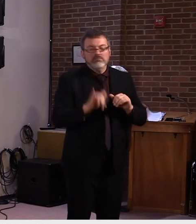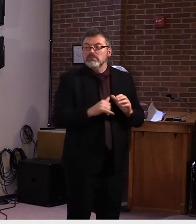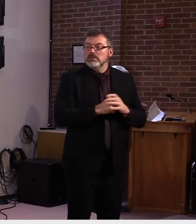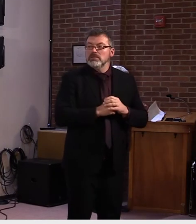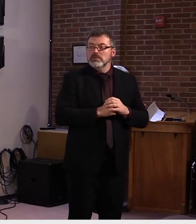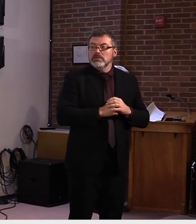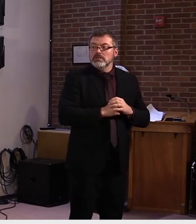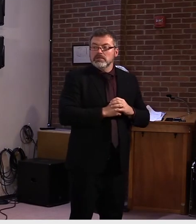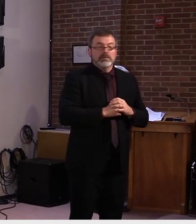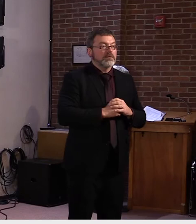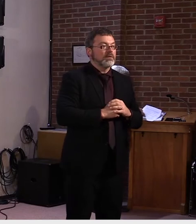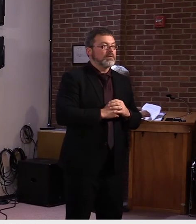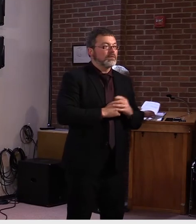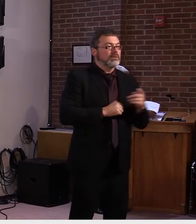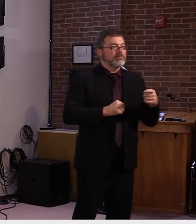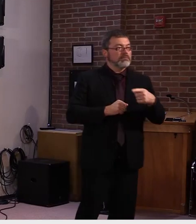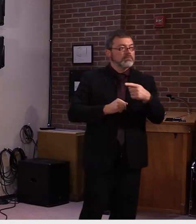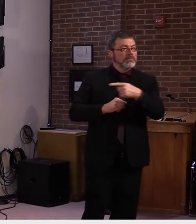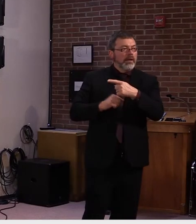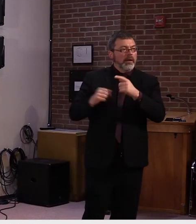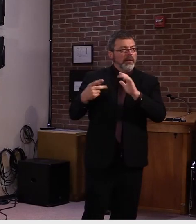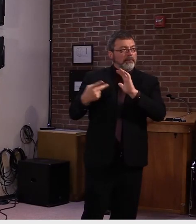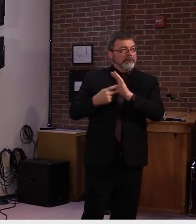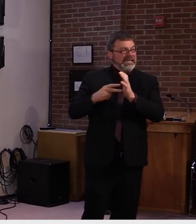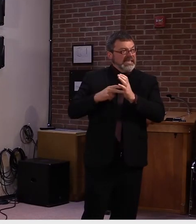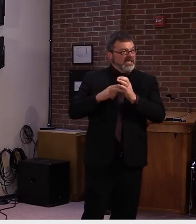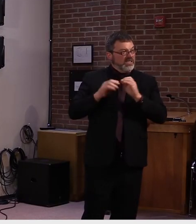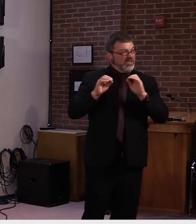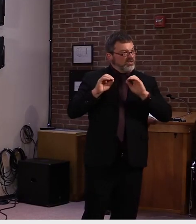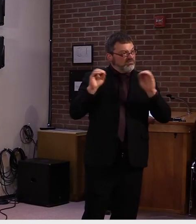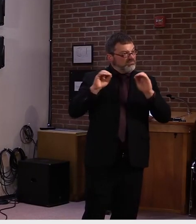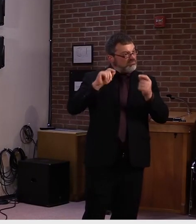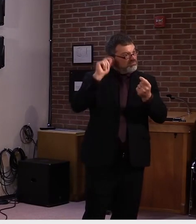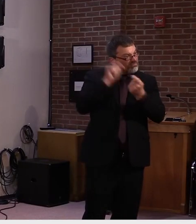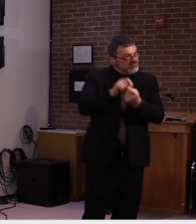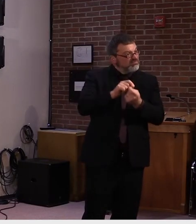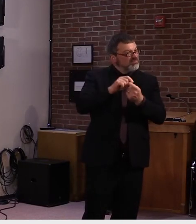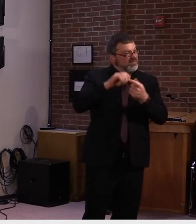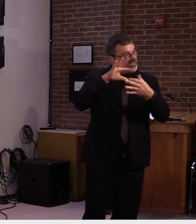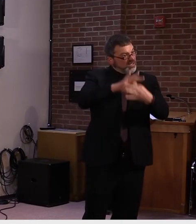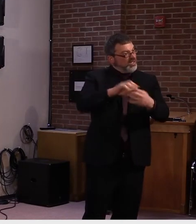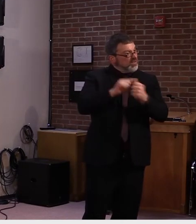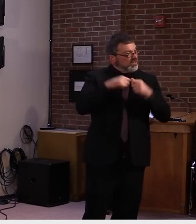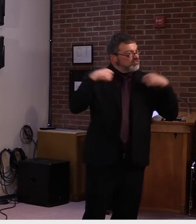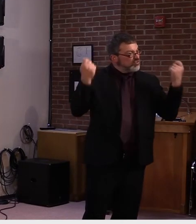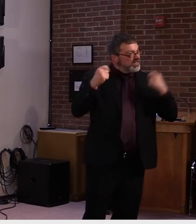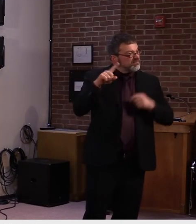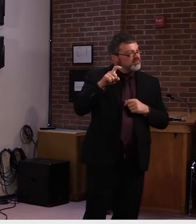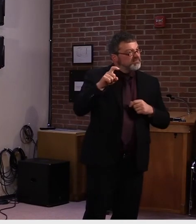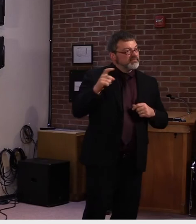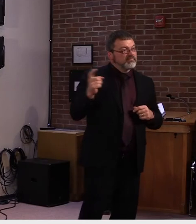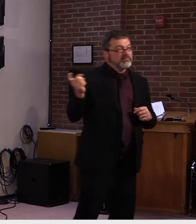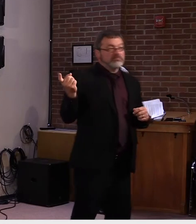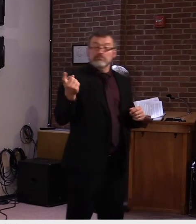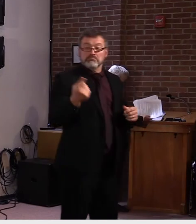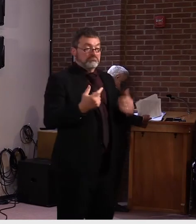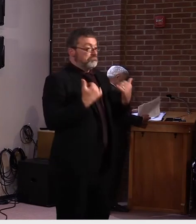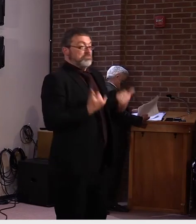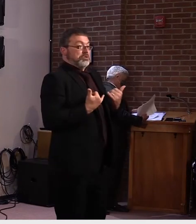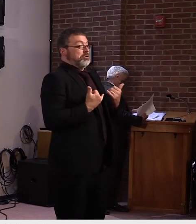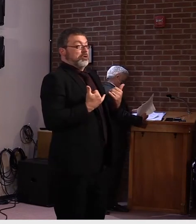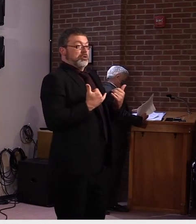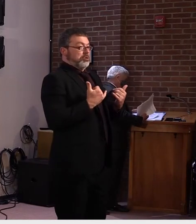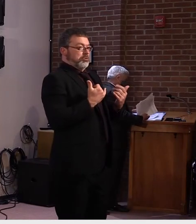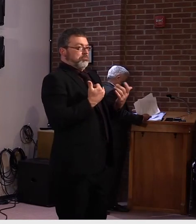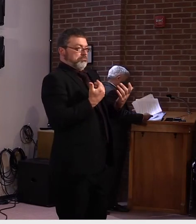So you don't, there's not going to be a specific guidance on physical education coming out? Uh, I'm not sure yet. Uh, I know we're having those conversations